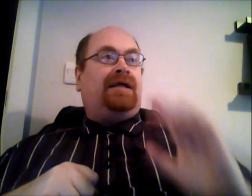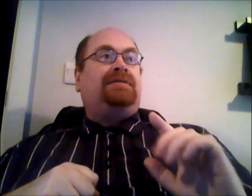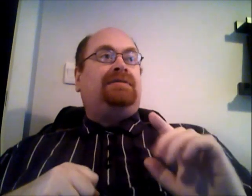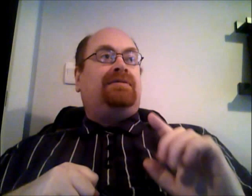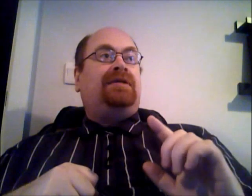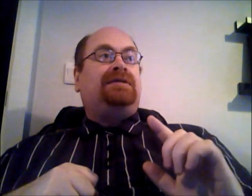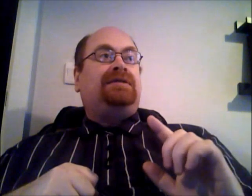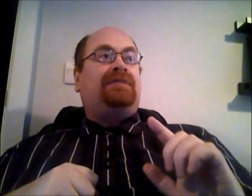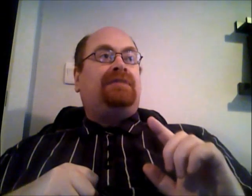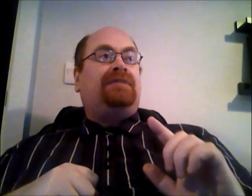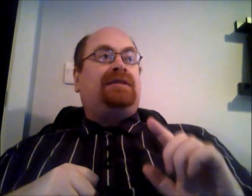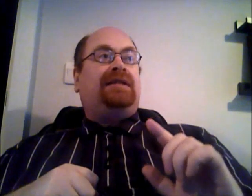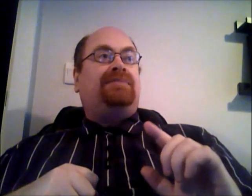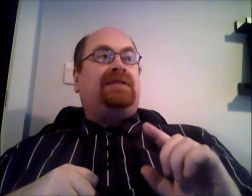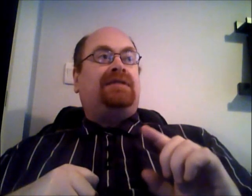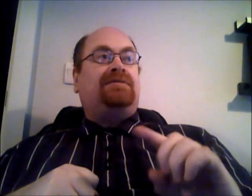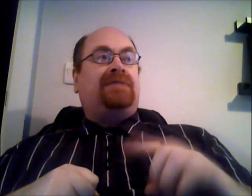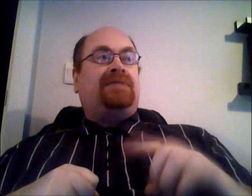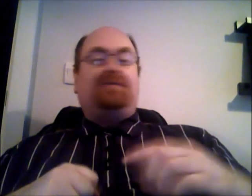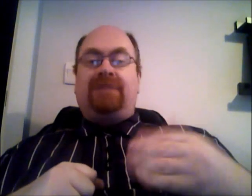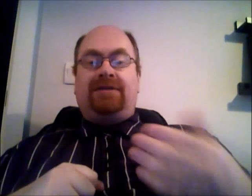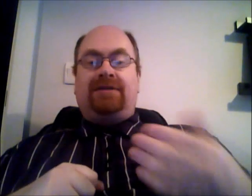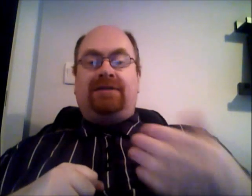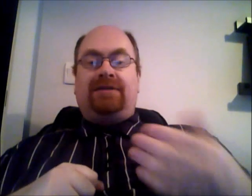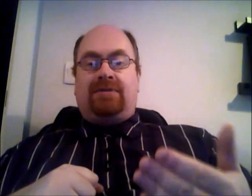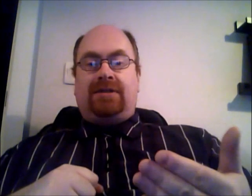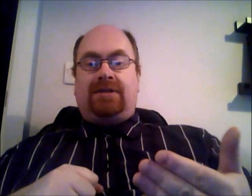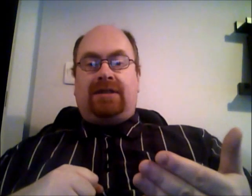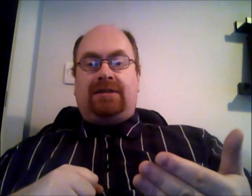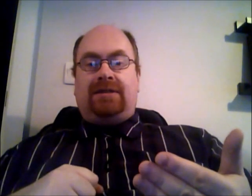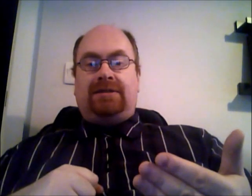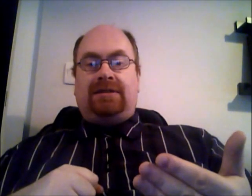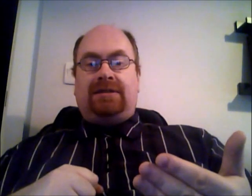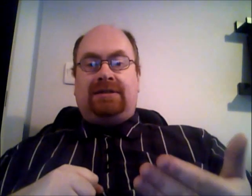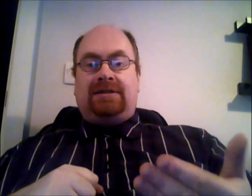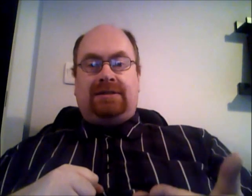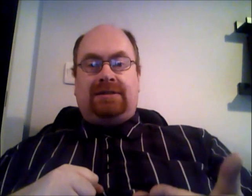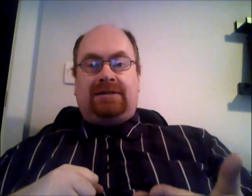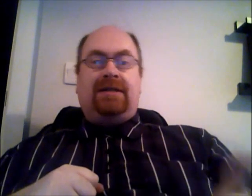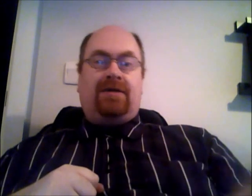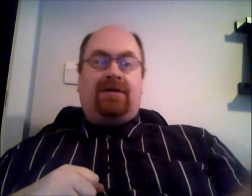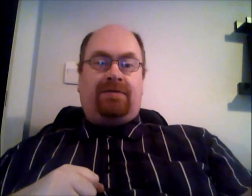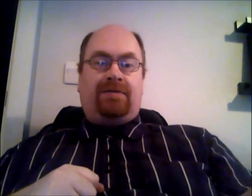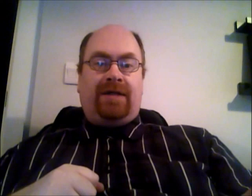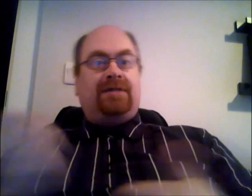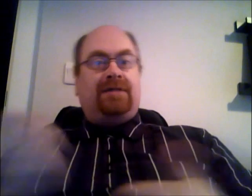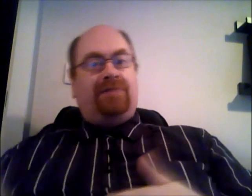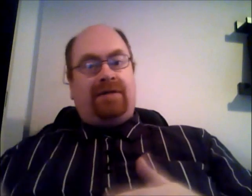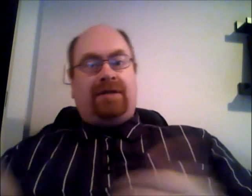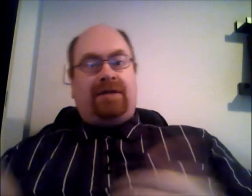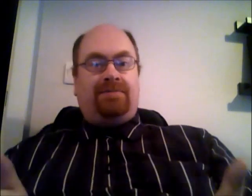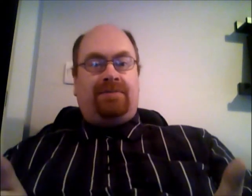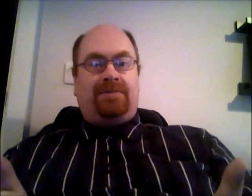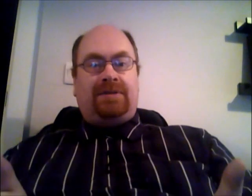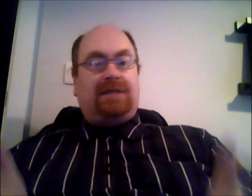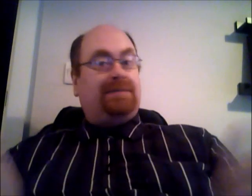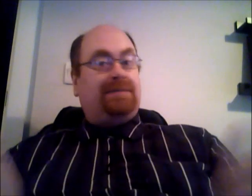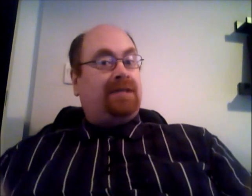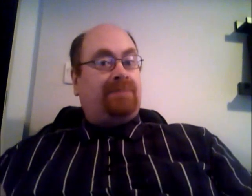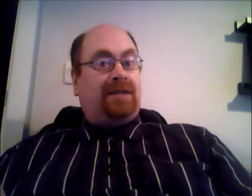there was several attempts at reintroducing water charges since then they all failed on there on both sides I mean non parks in